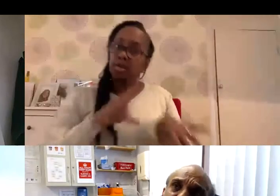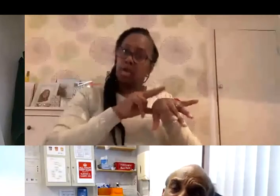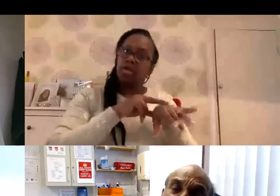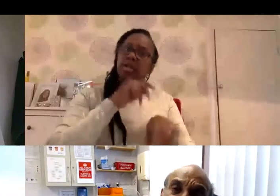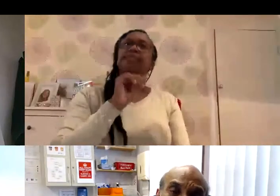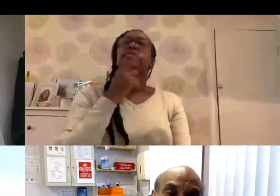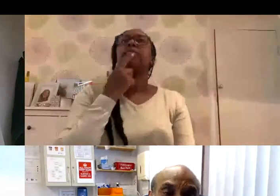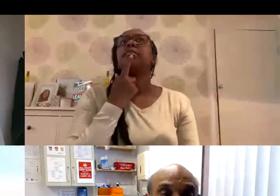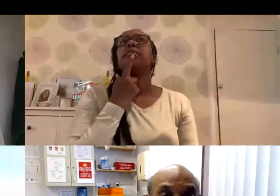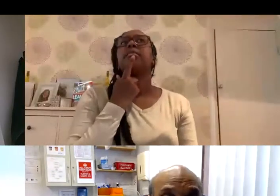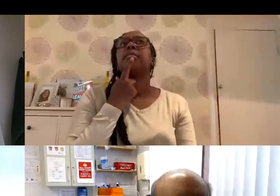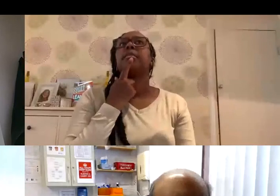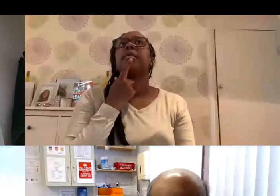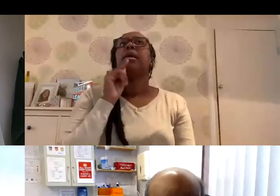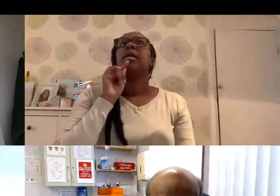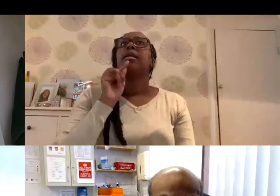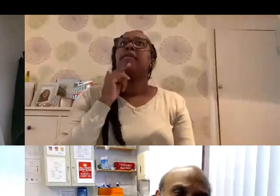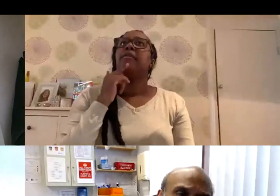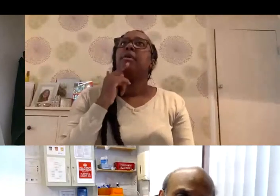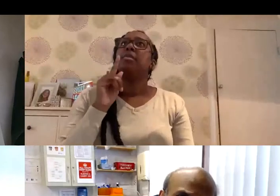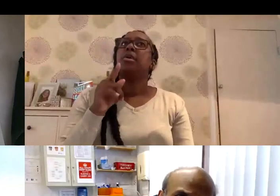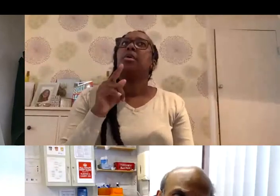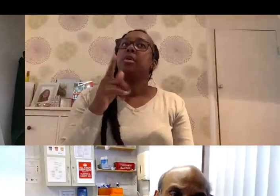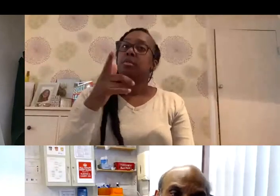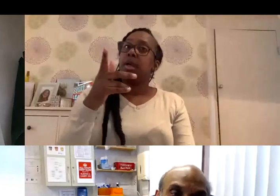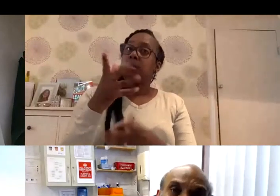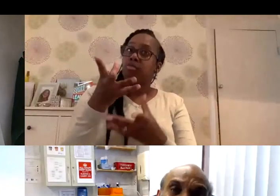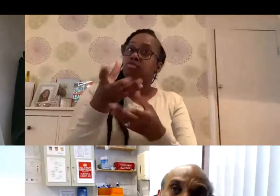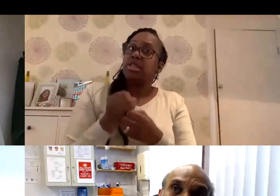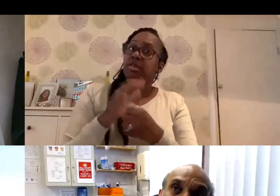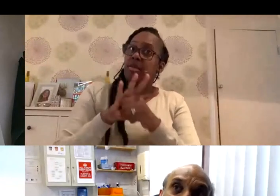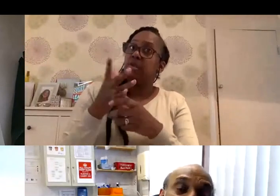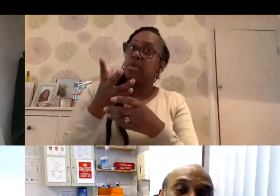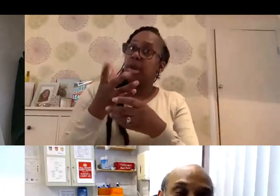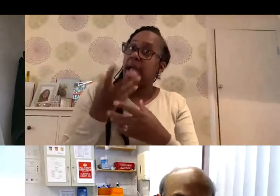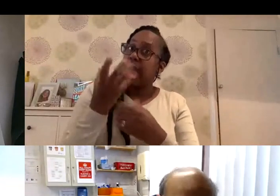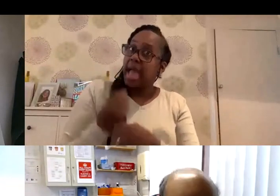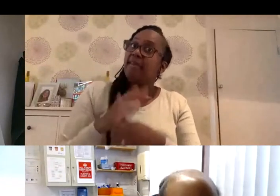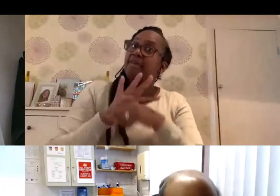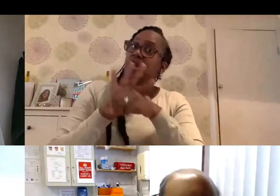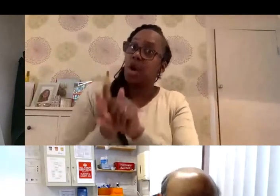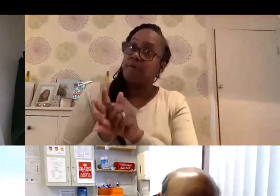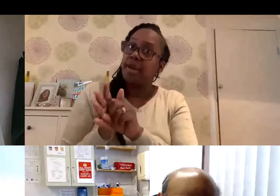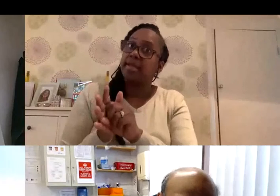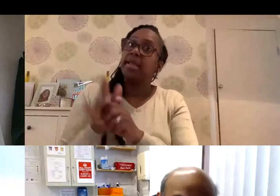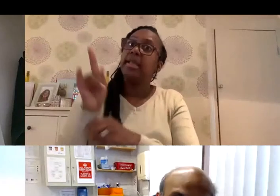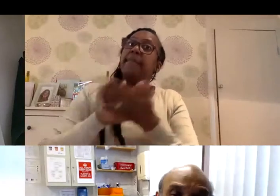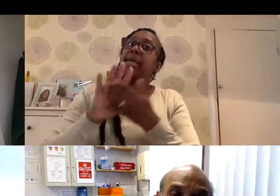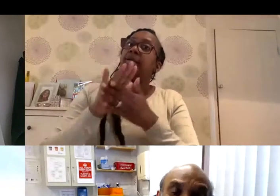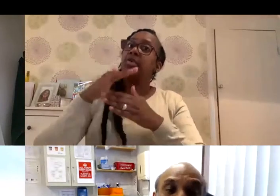antibodies from your first infection with COVID-19, that antibody level diminishes with time.